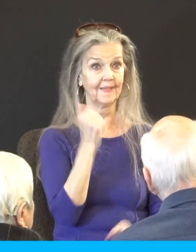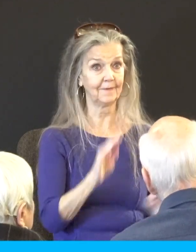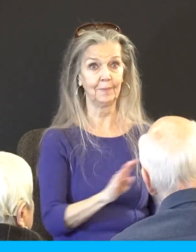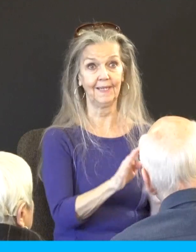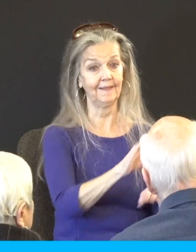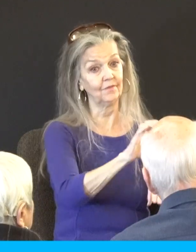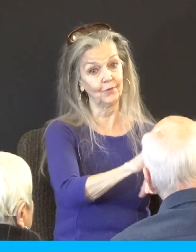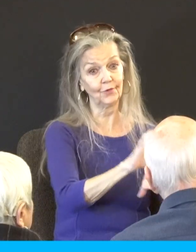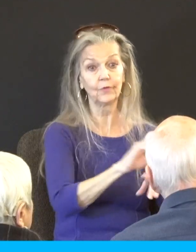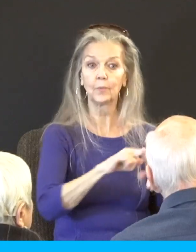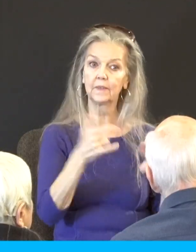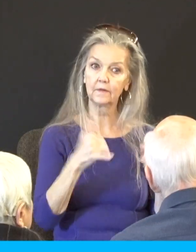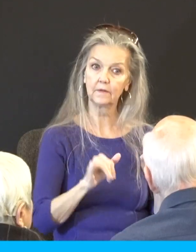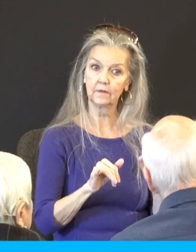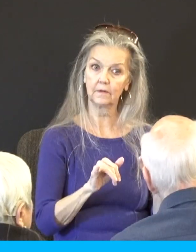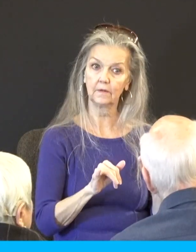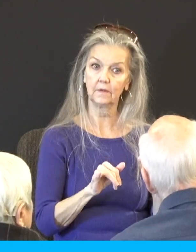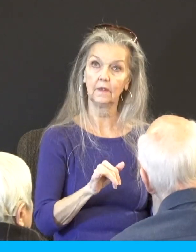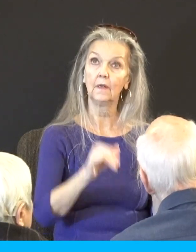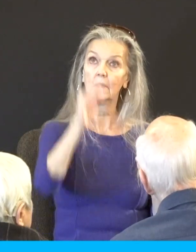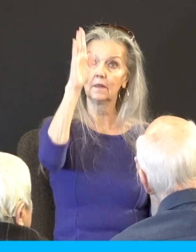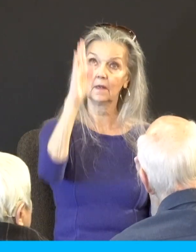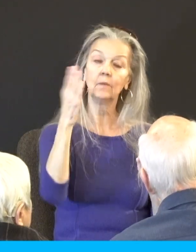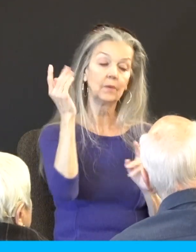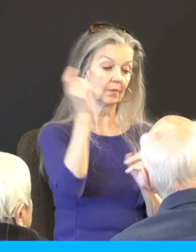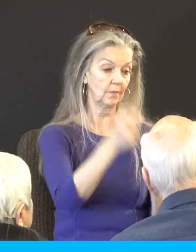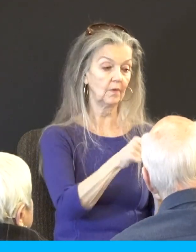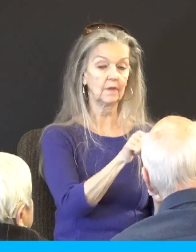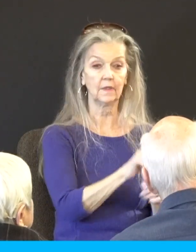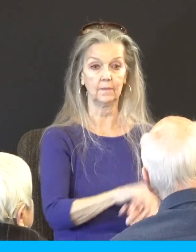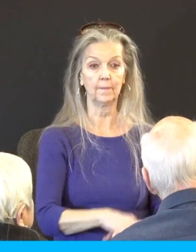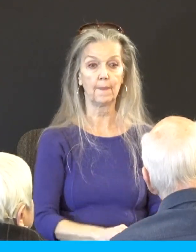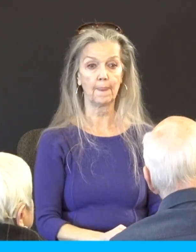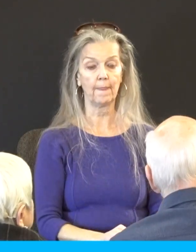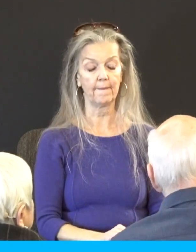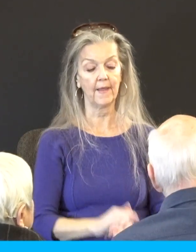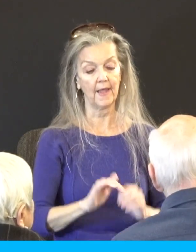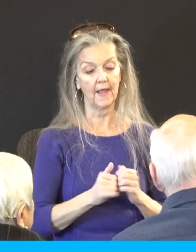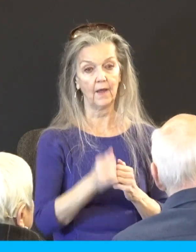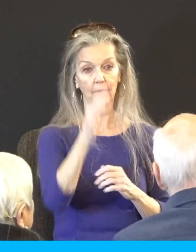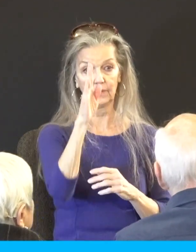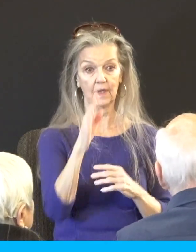And yet he's talking about how God will reward them. Talks about how God has many people in that city.